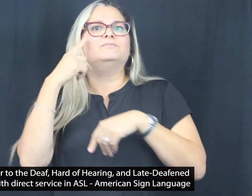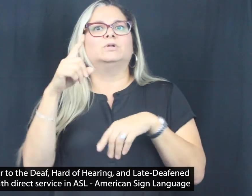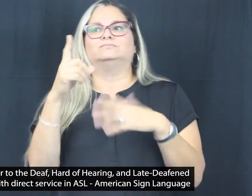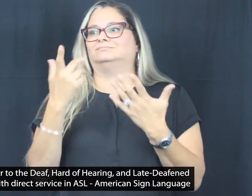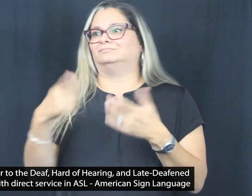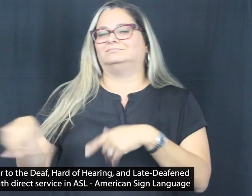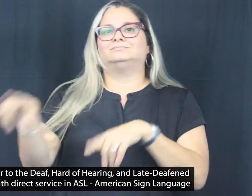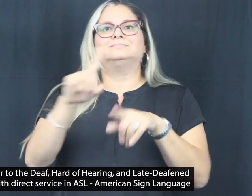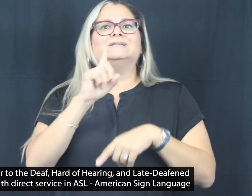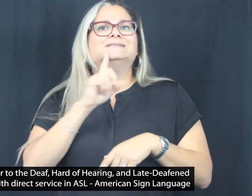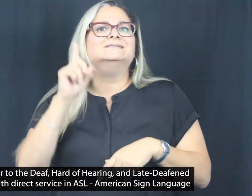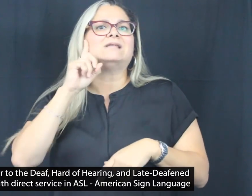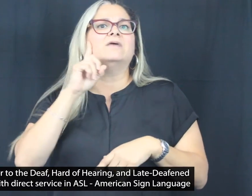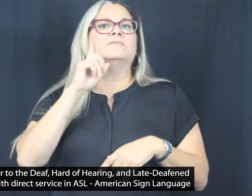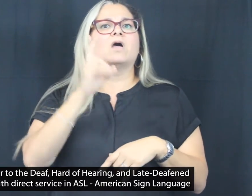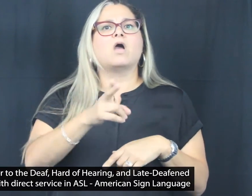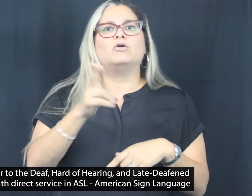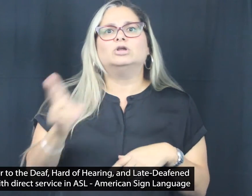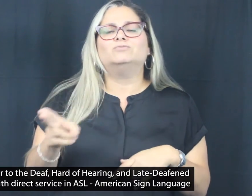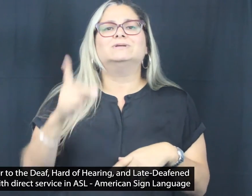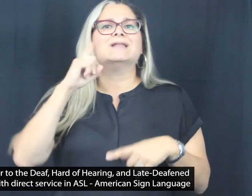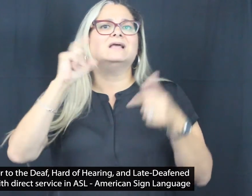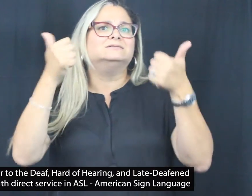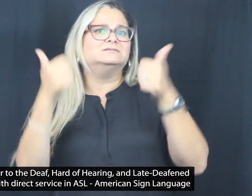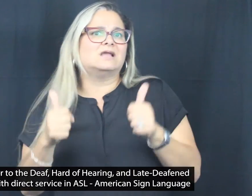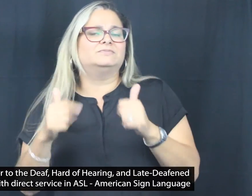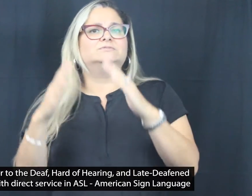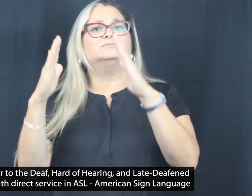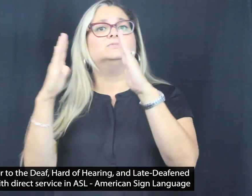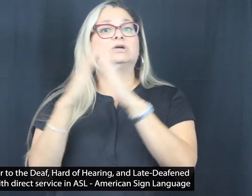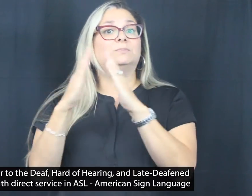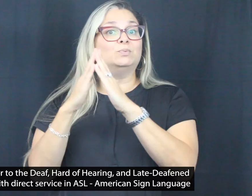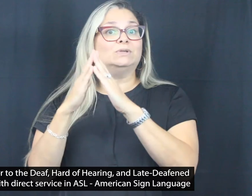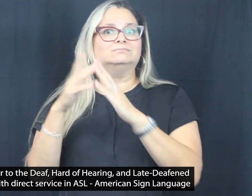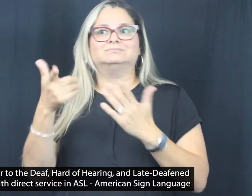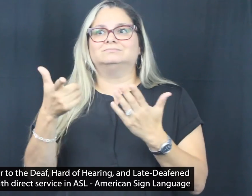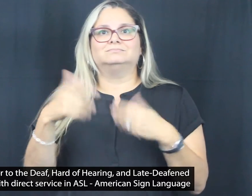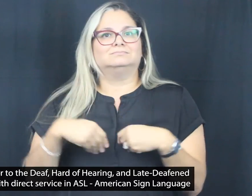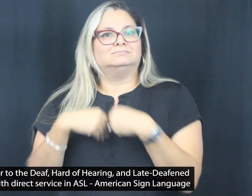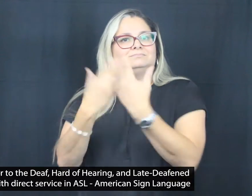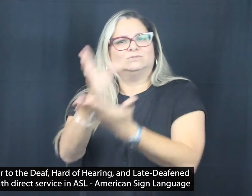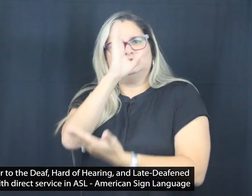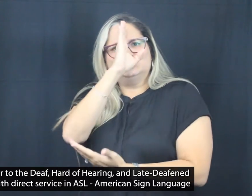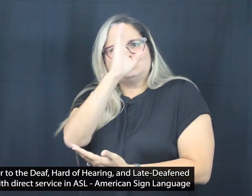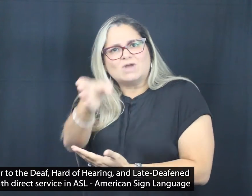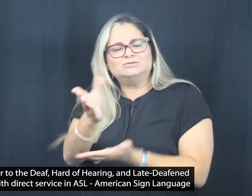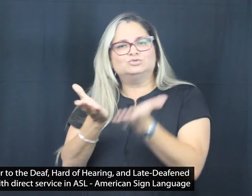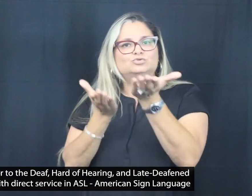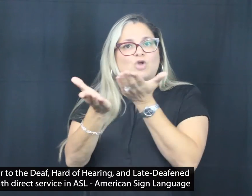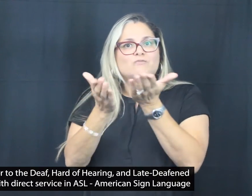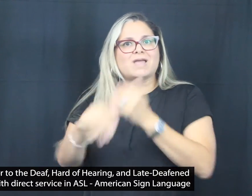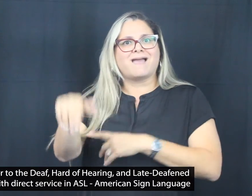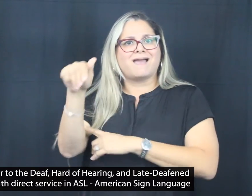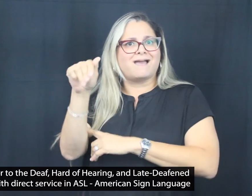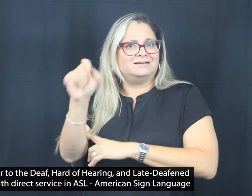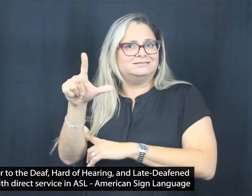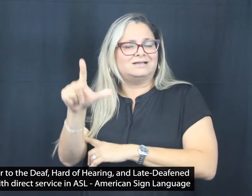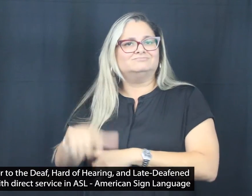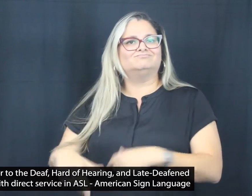you are part of the deaf and hard of hearing, late deafened community, you can provide direct in ASL